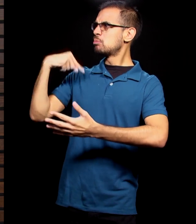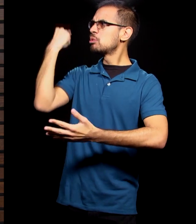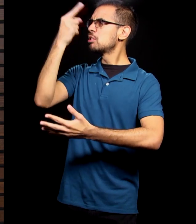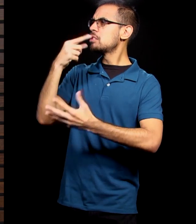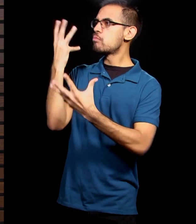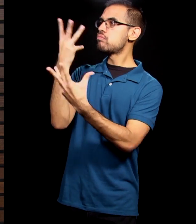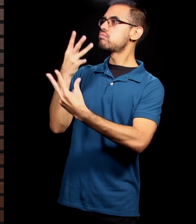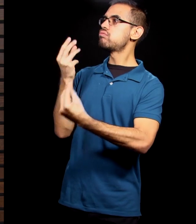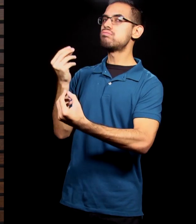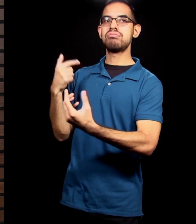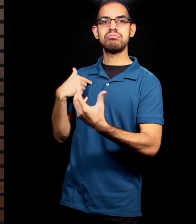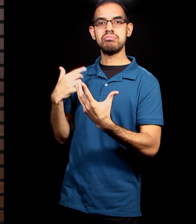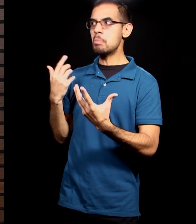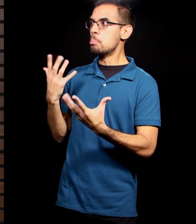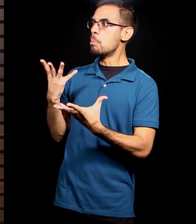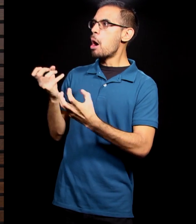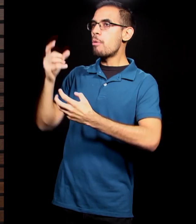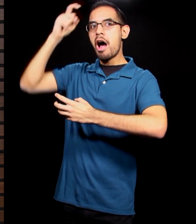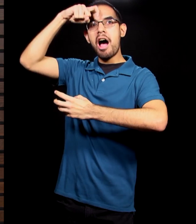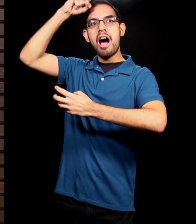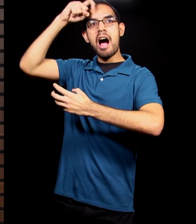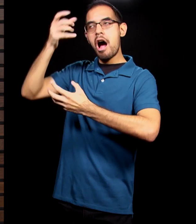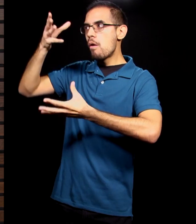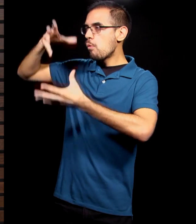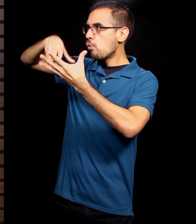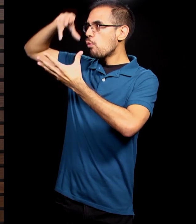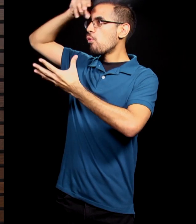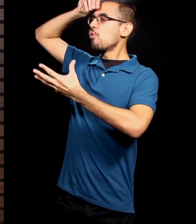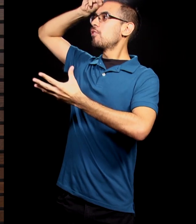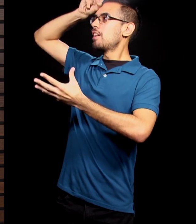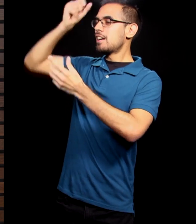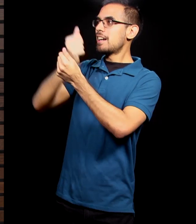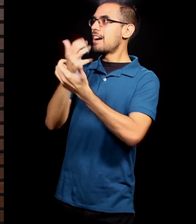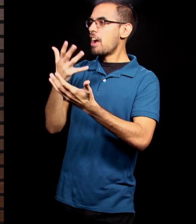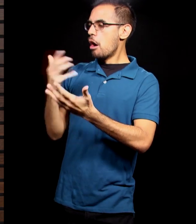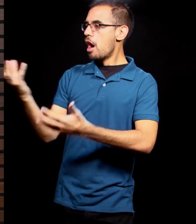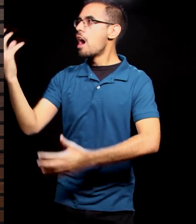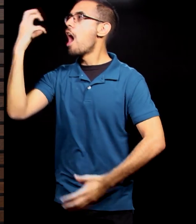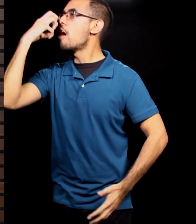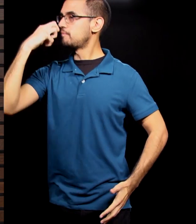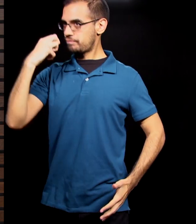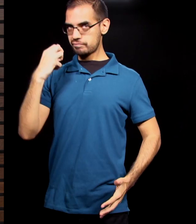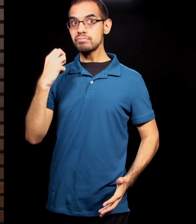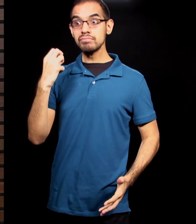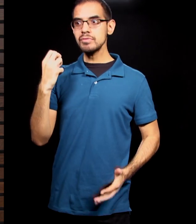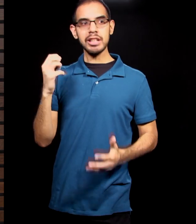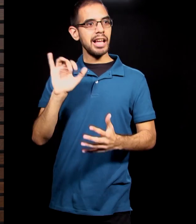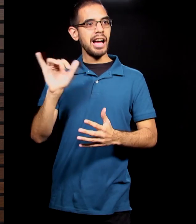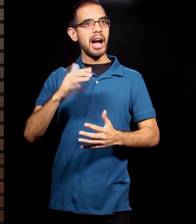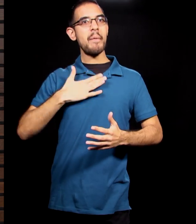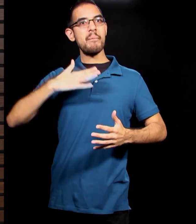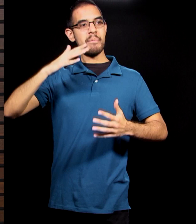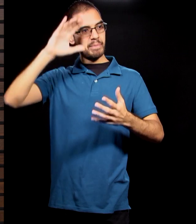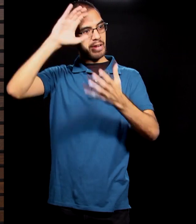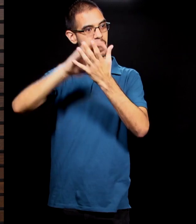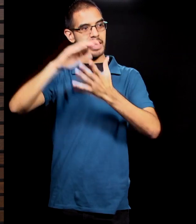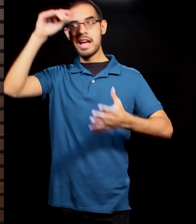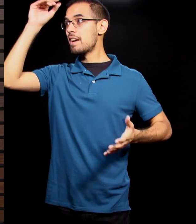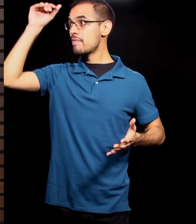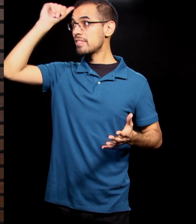for obtaining wisdom. And so she took some of its fruit and ate it. She also gave some to her husband who was with her and he ate it. Then the eyes of both of